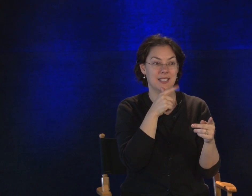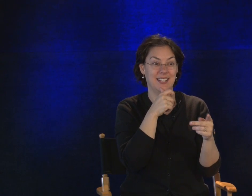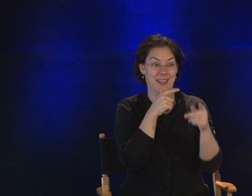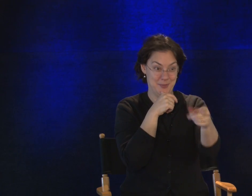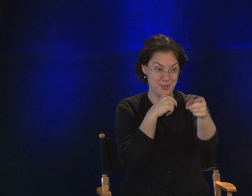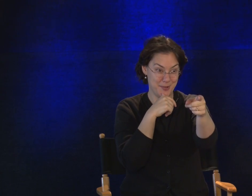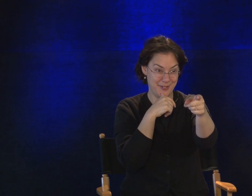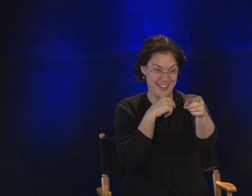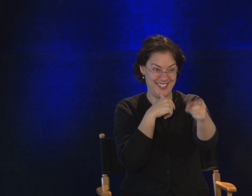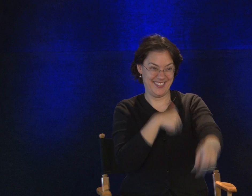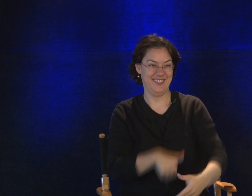Mr. Brody.